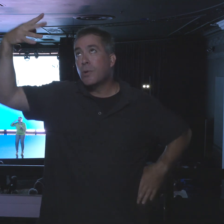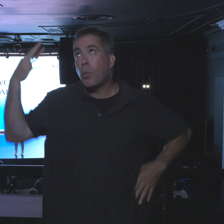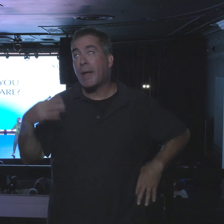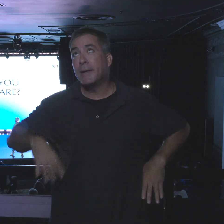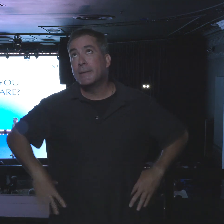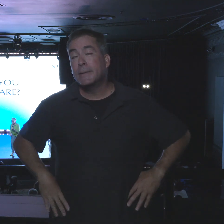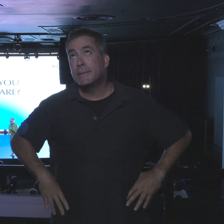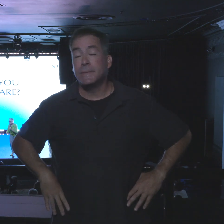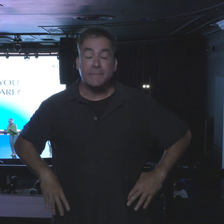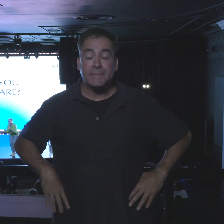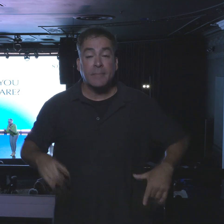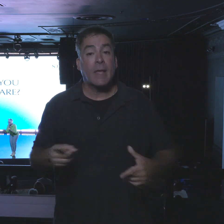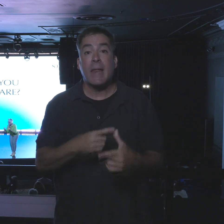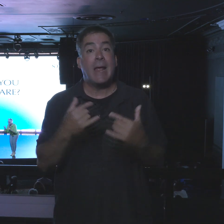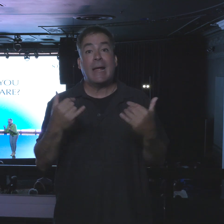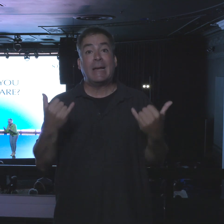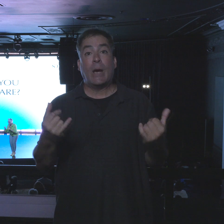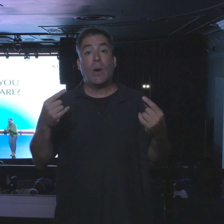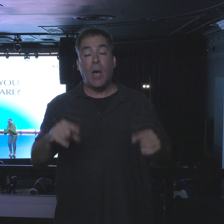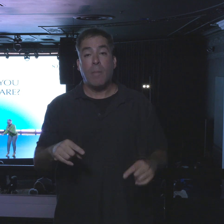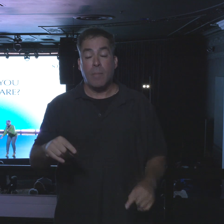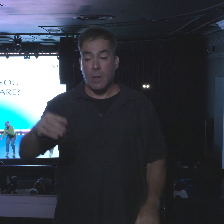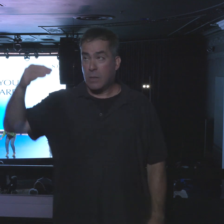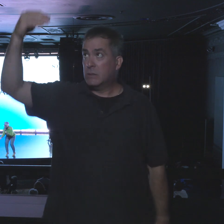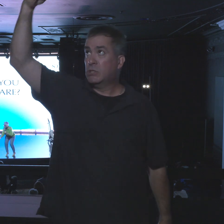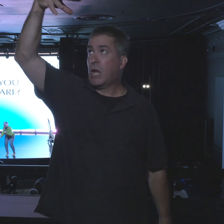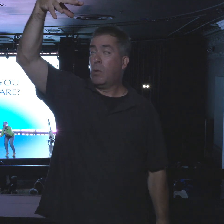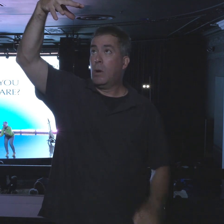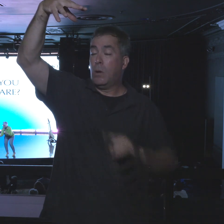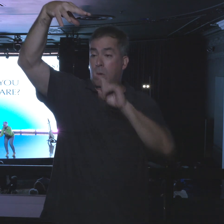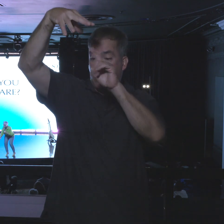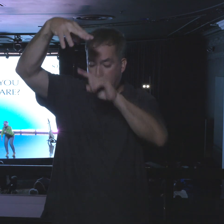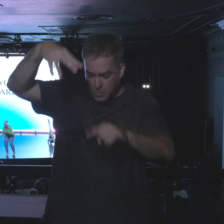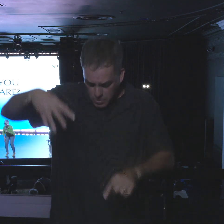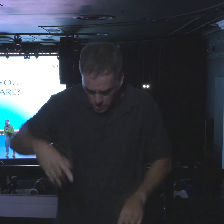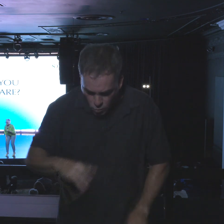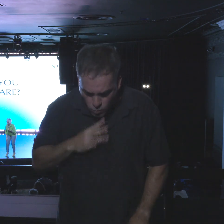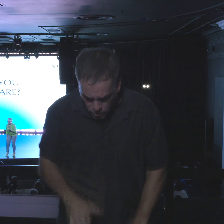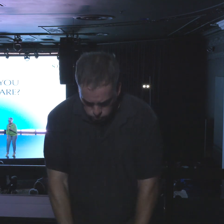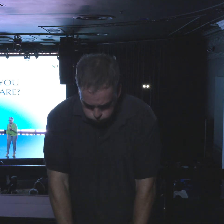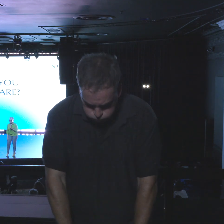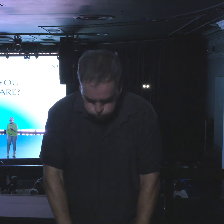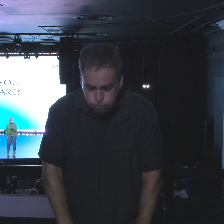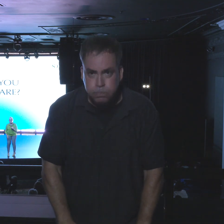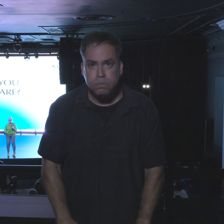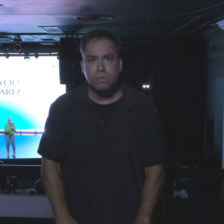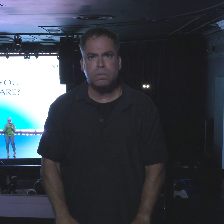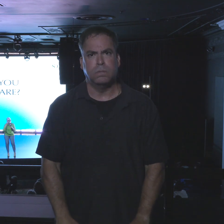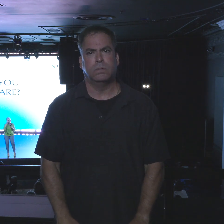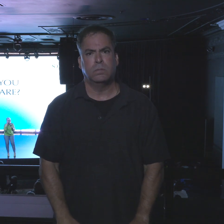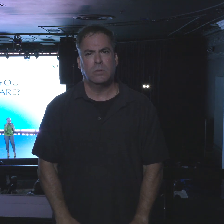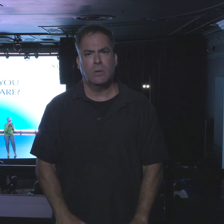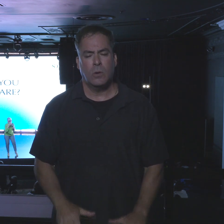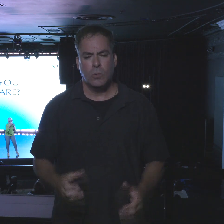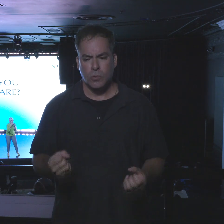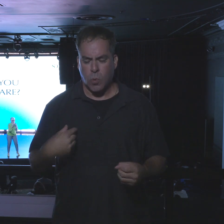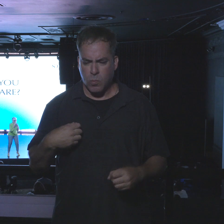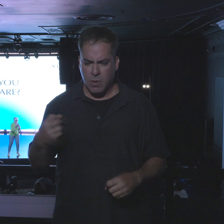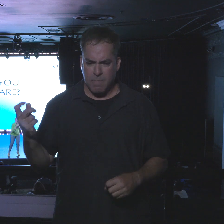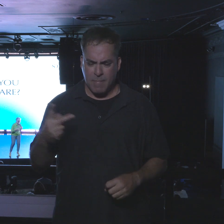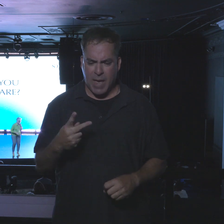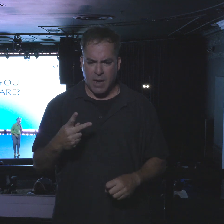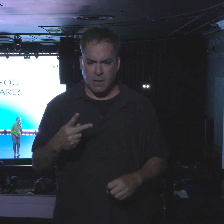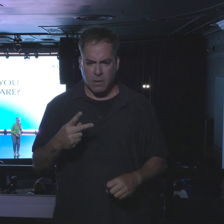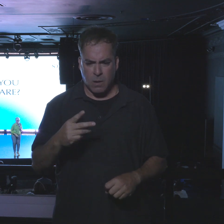And now, the shower is filling up like a bathtub. So, we come home from church one